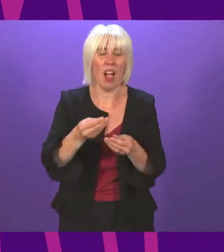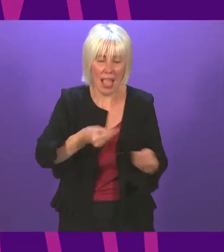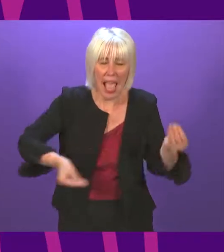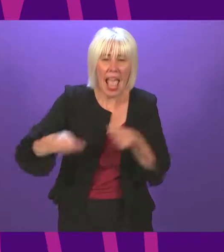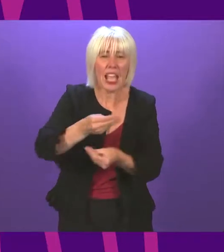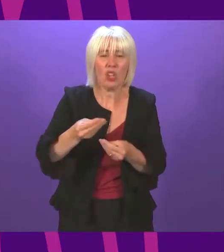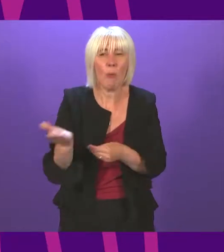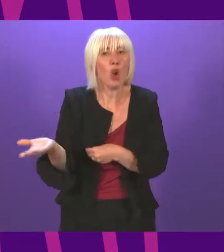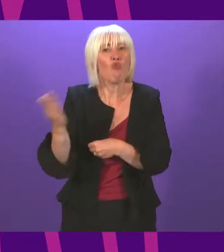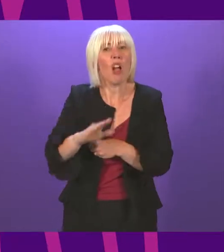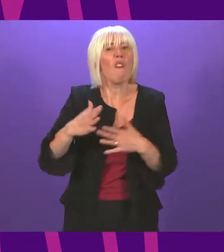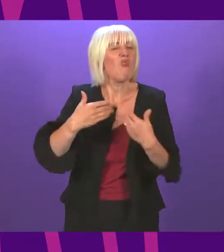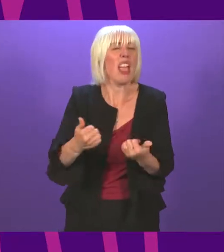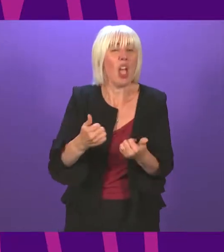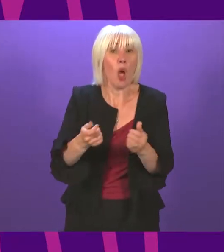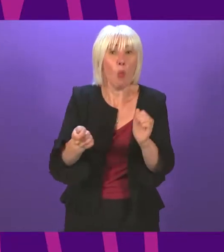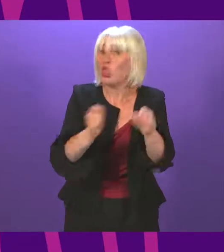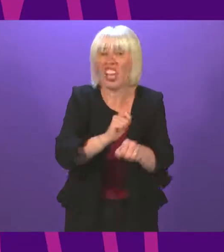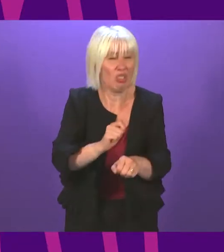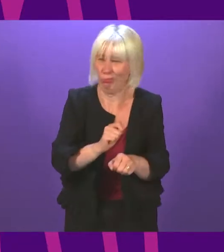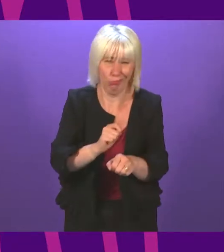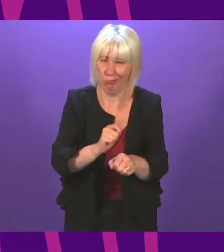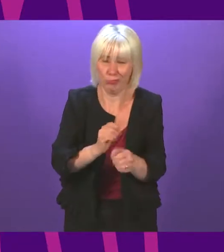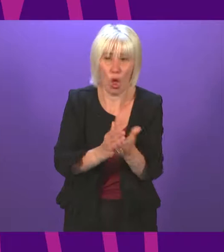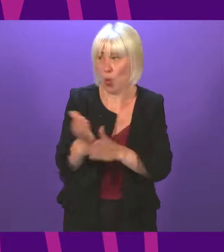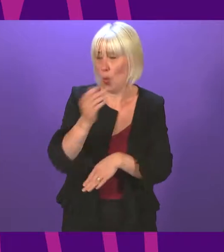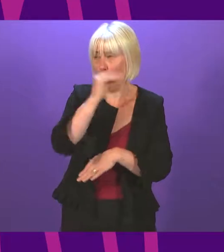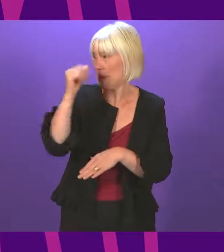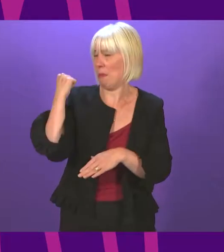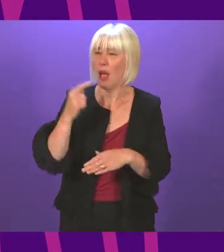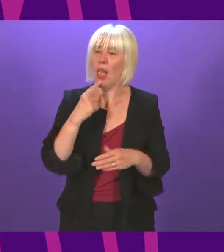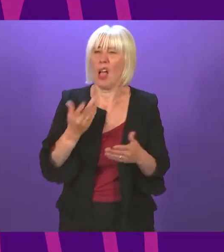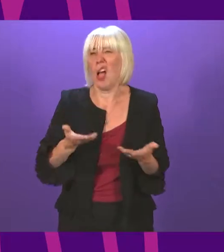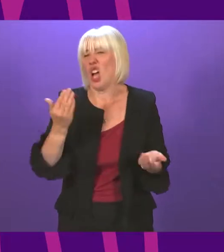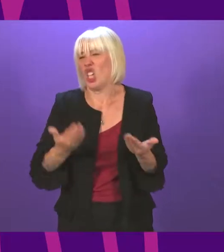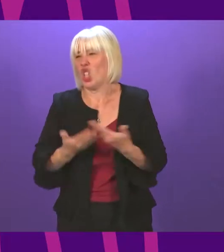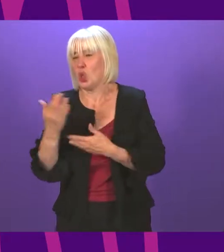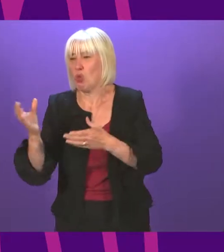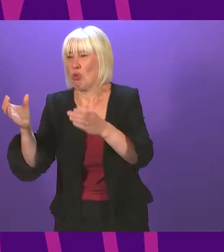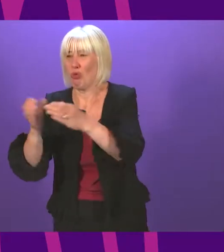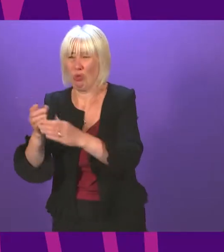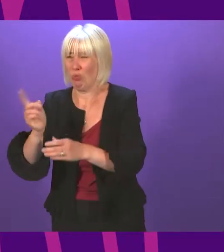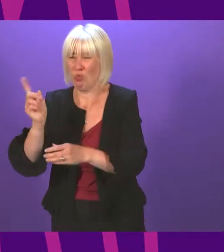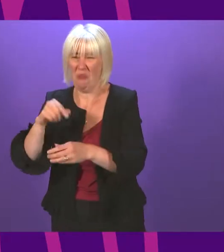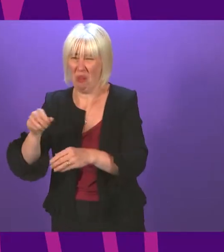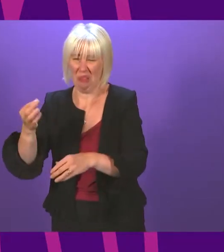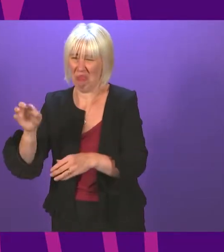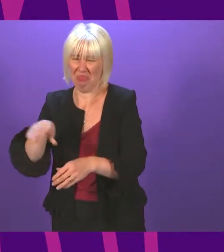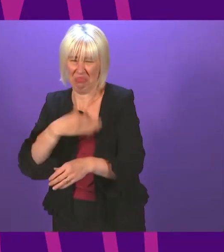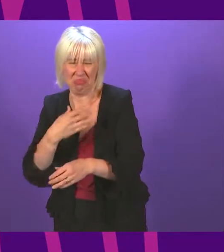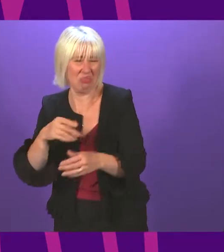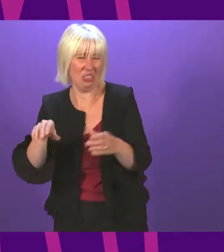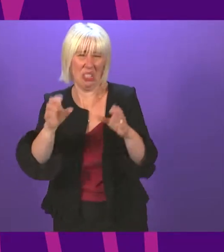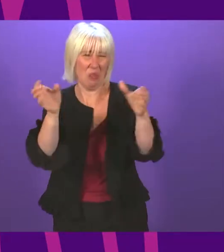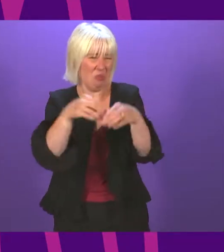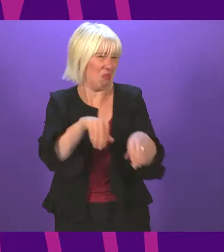change. We saw this during recess. We saw the usual announcements of pointless new quangos and advisory groups, with the Cabinet Secretary